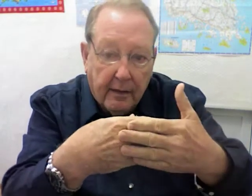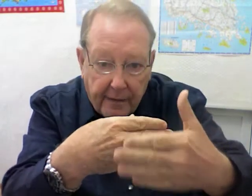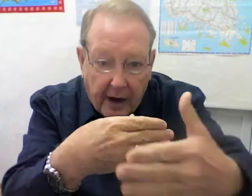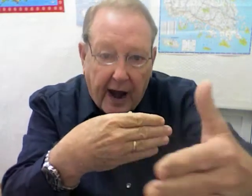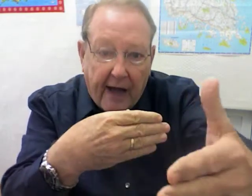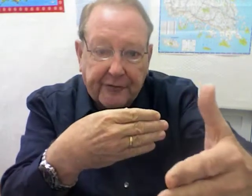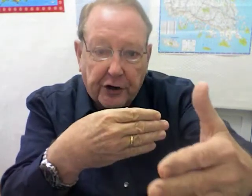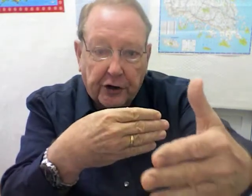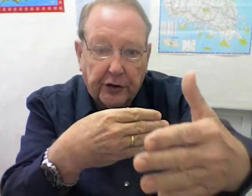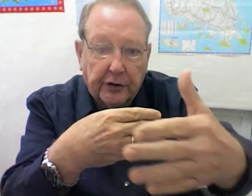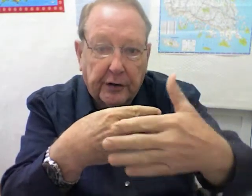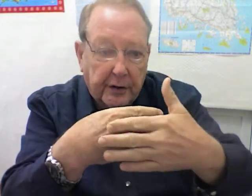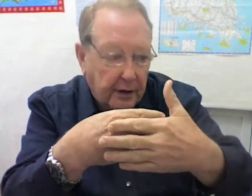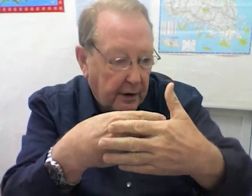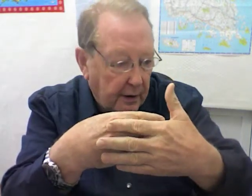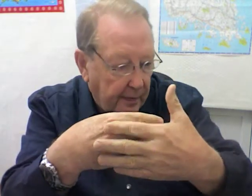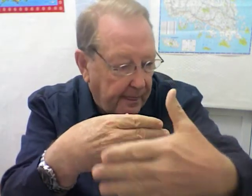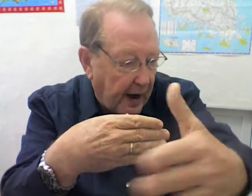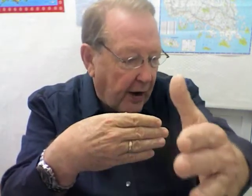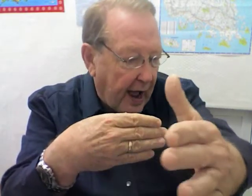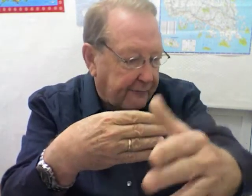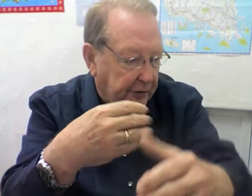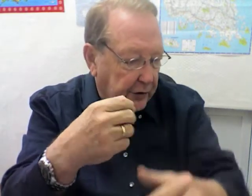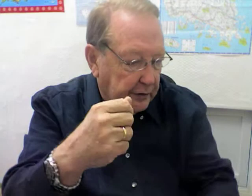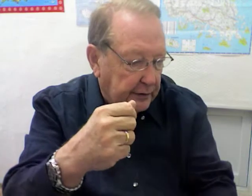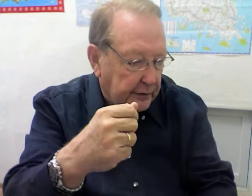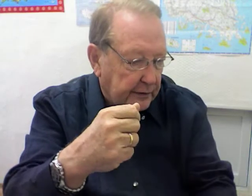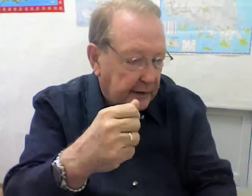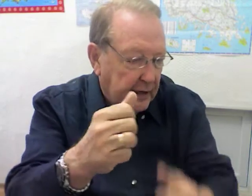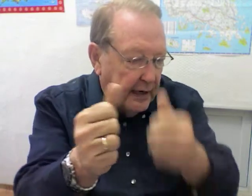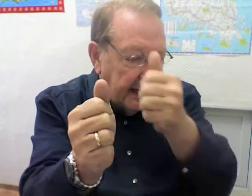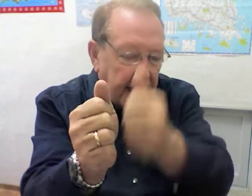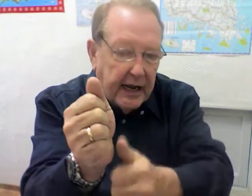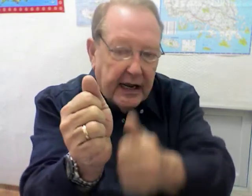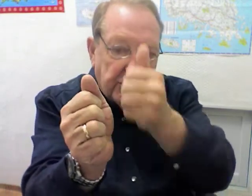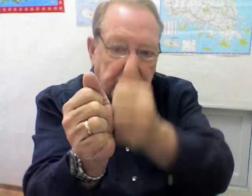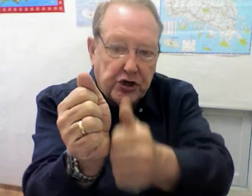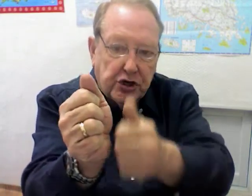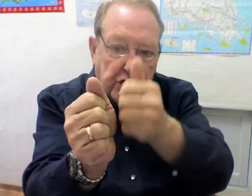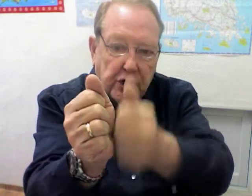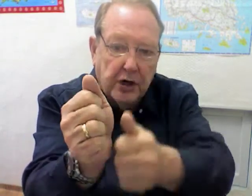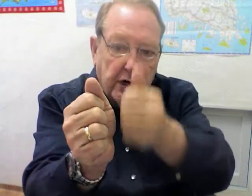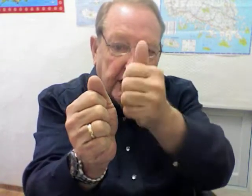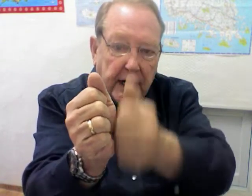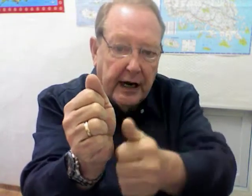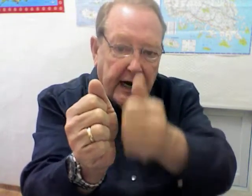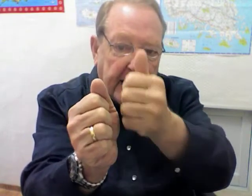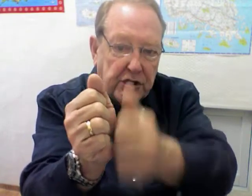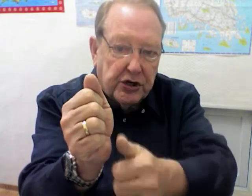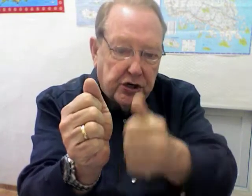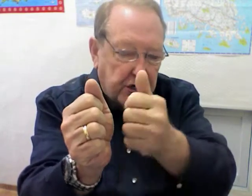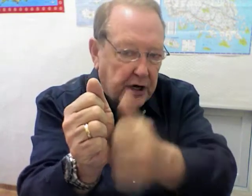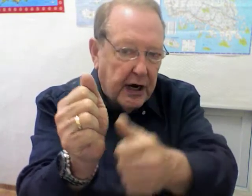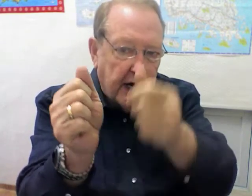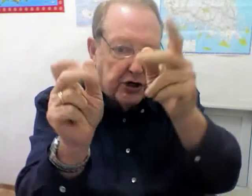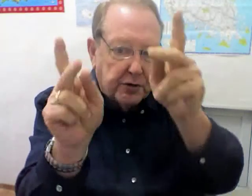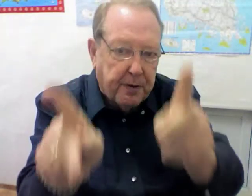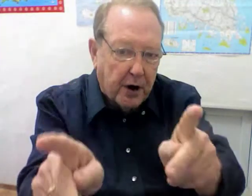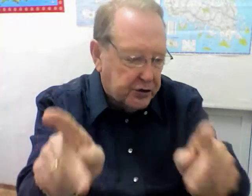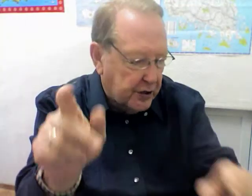Thereafter. Thereafter. Each, each, each person